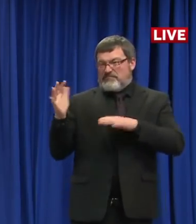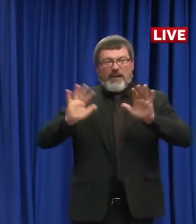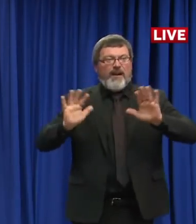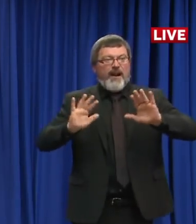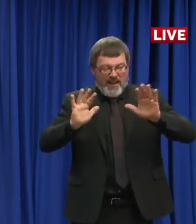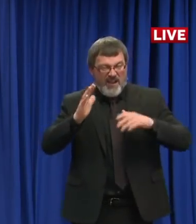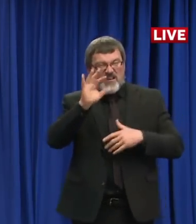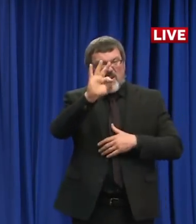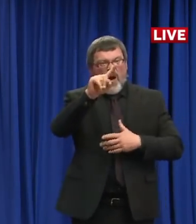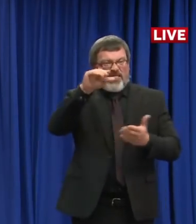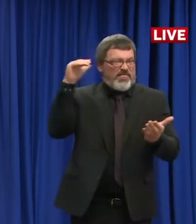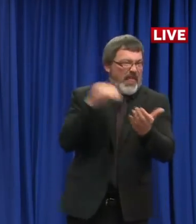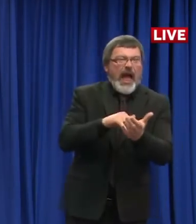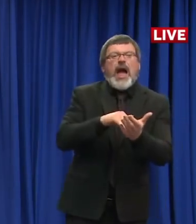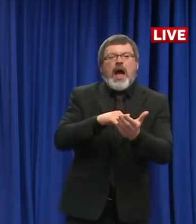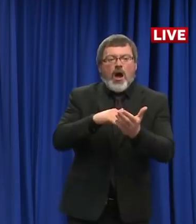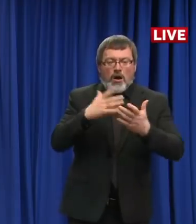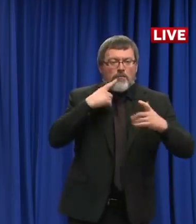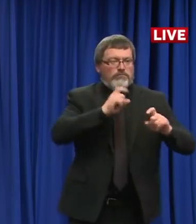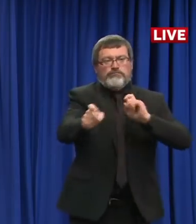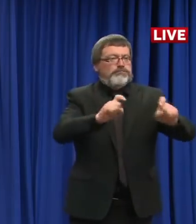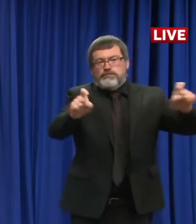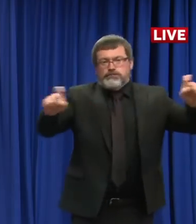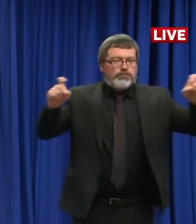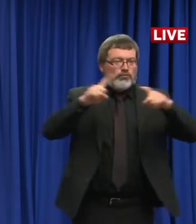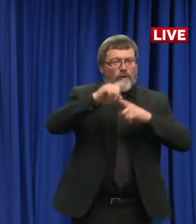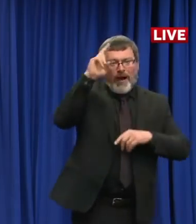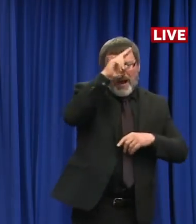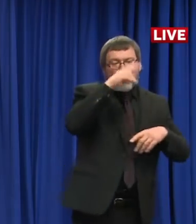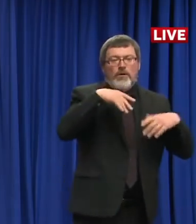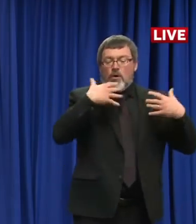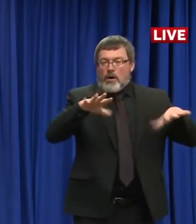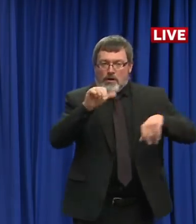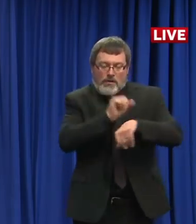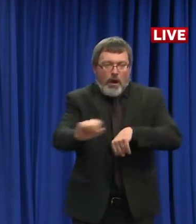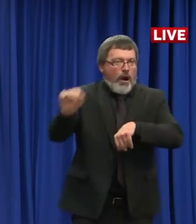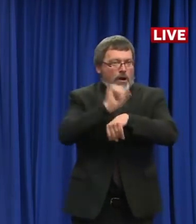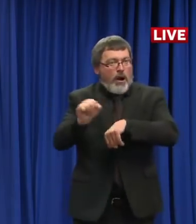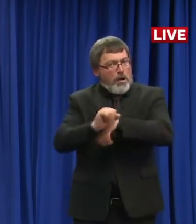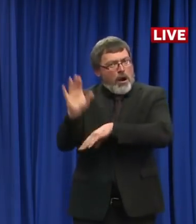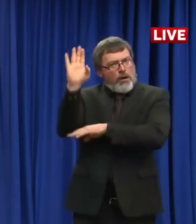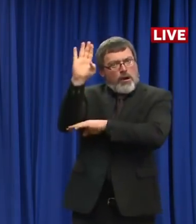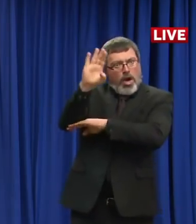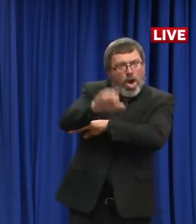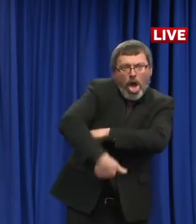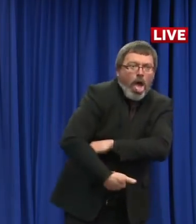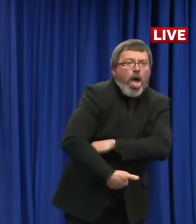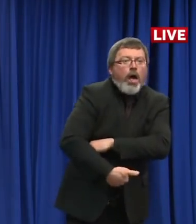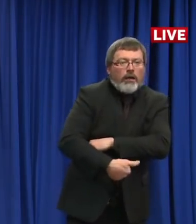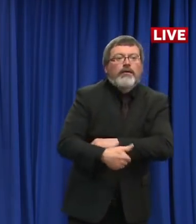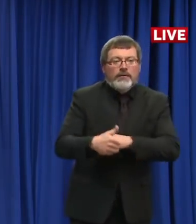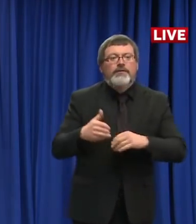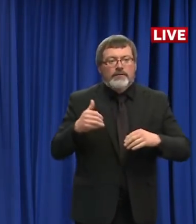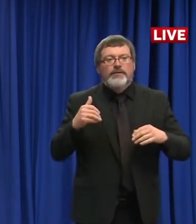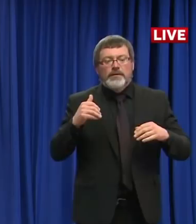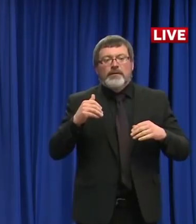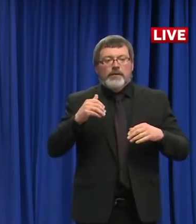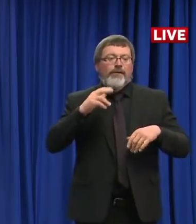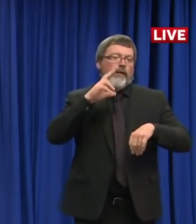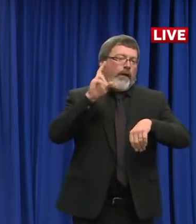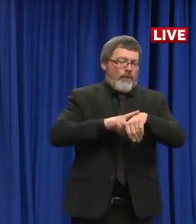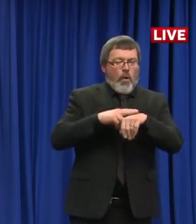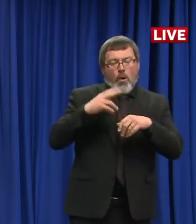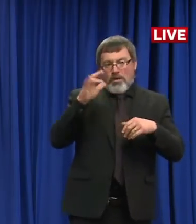want to thank the entire team working around the clock, not just securing it this weekend, but the very rapid pace that it took to actually secure